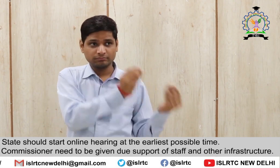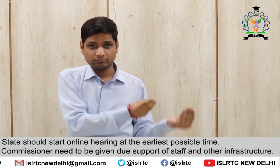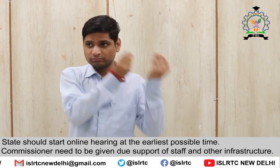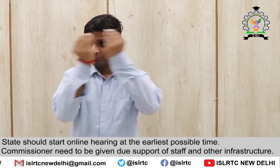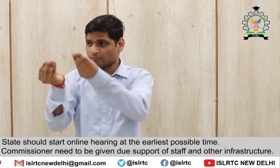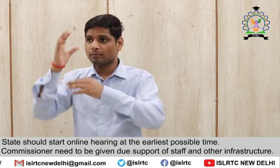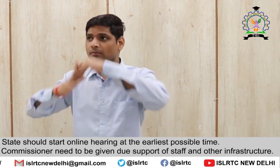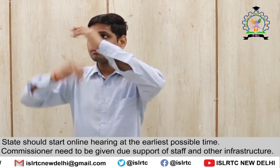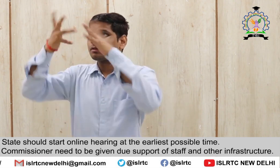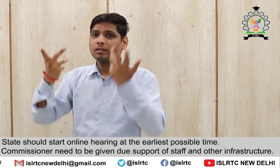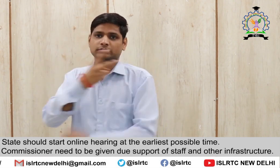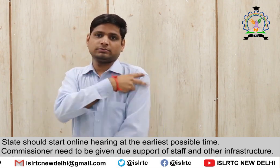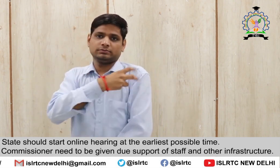of staff And other infrastructure